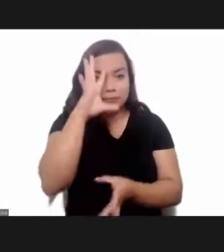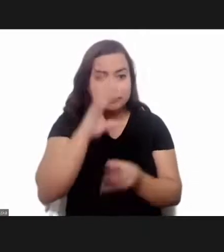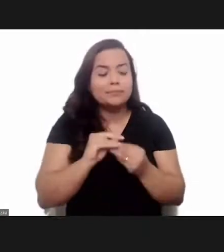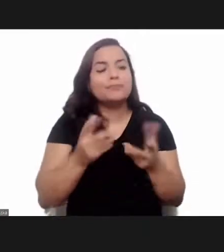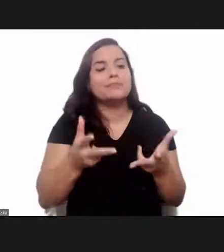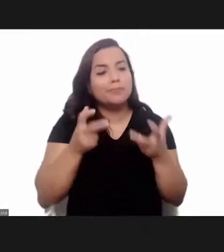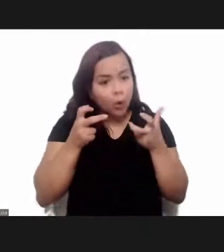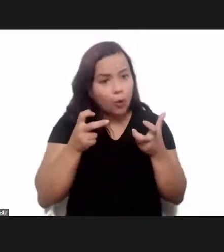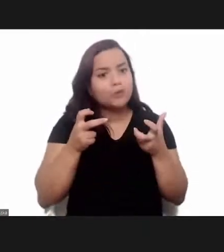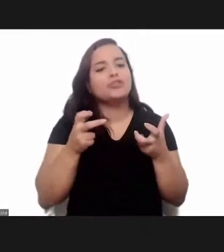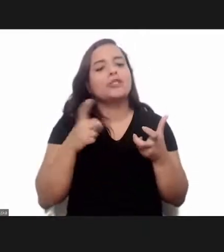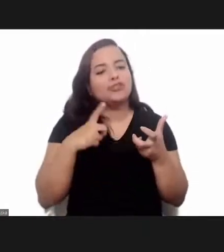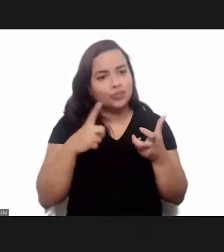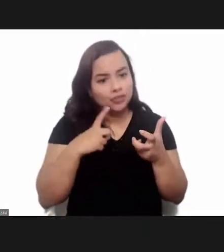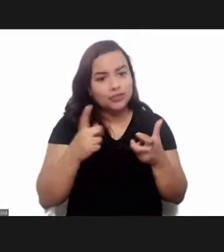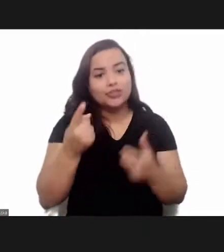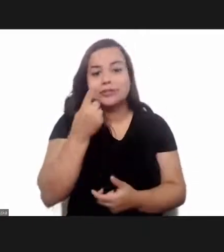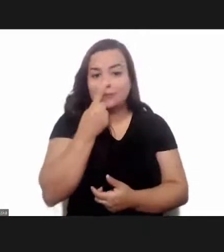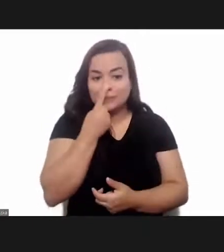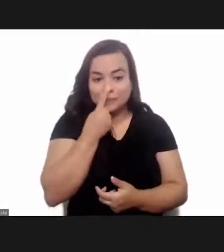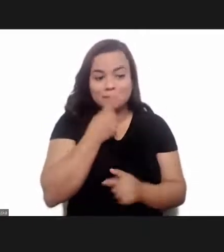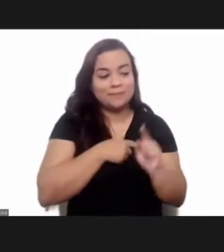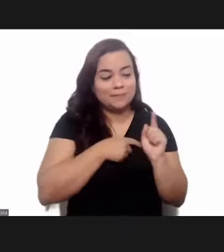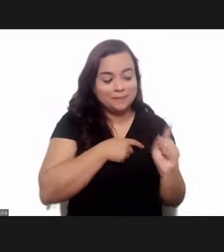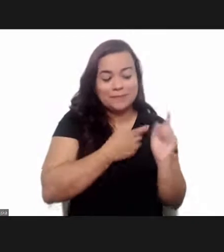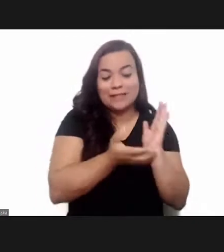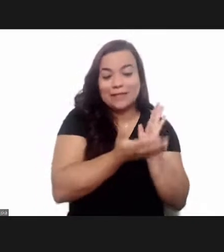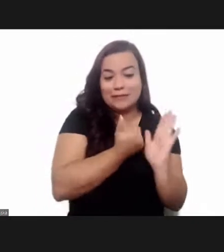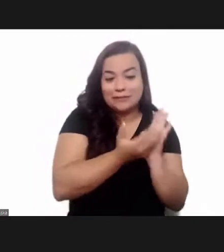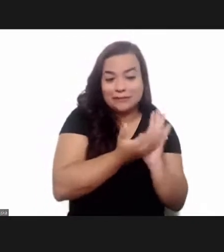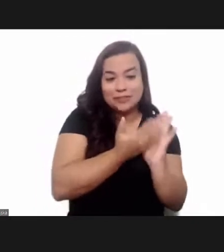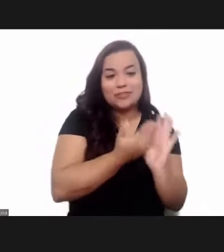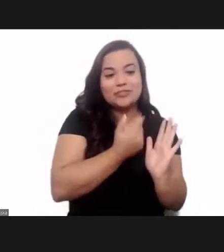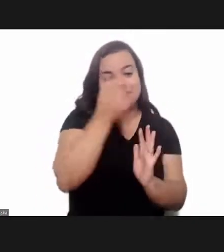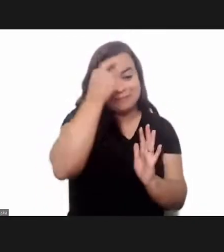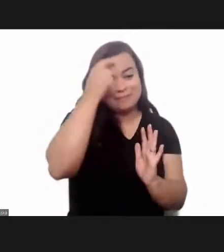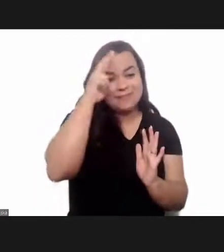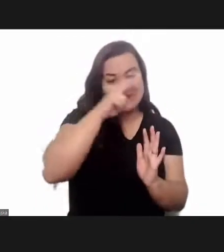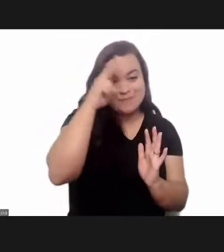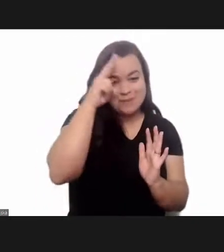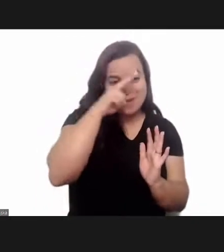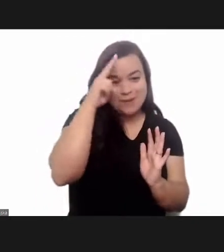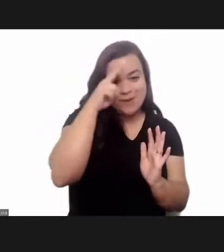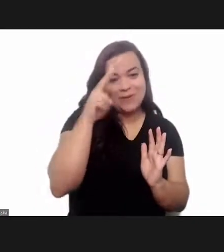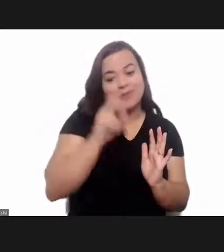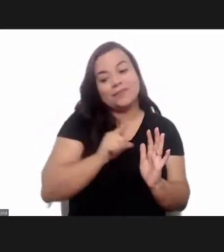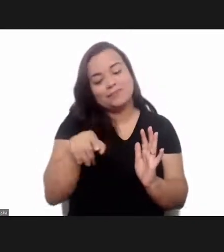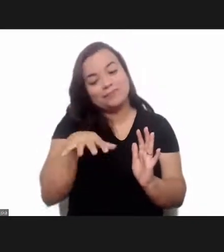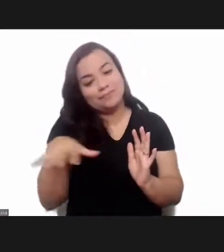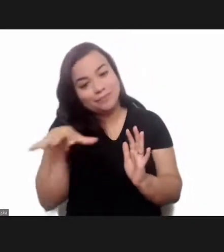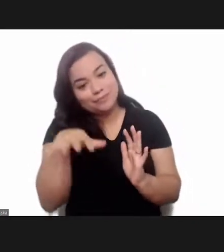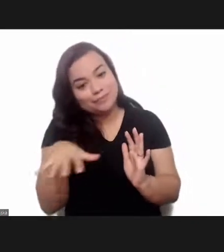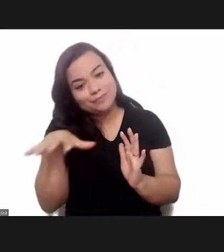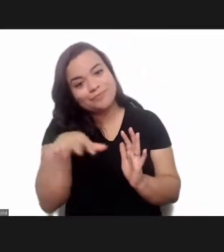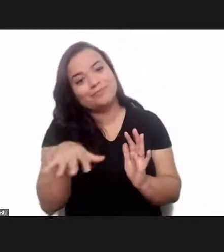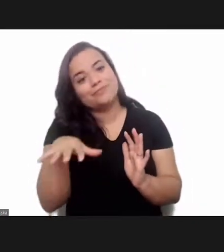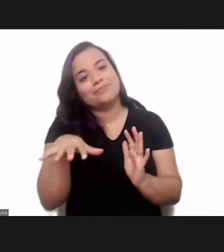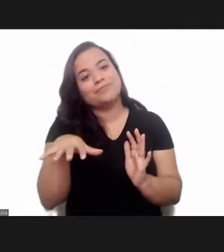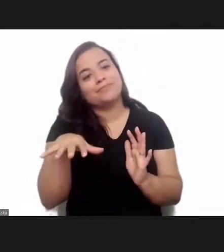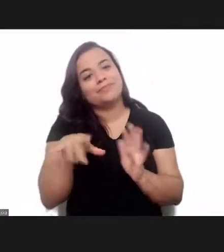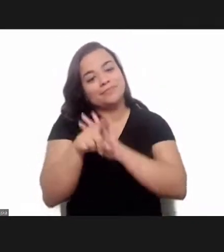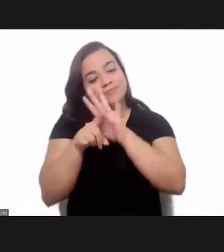piece of evidence of the close relationship between the journal memorias and the chagas disease over the course